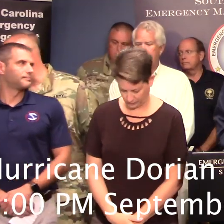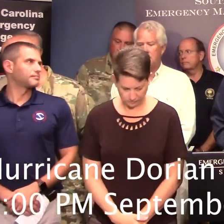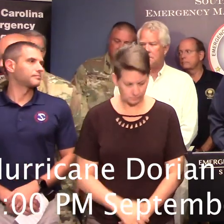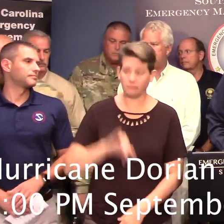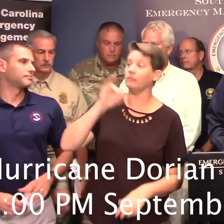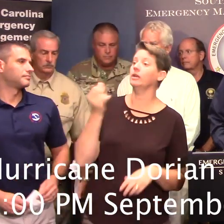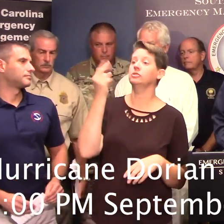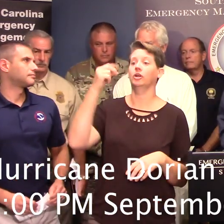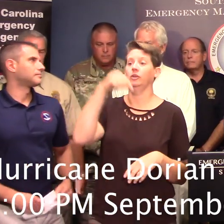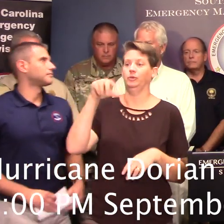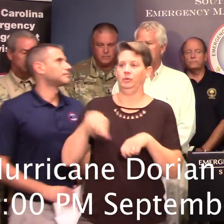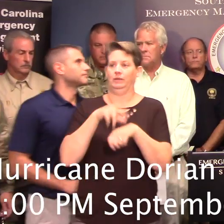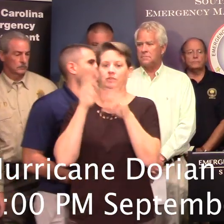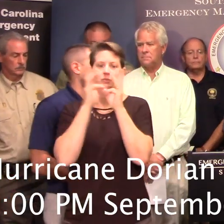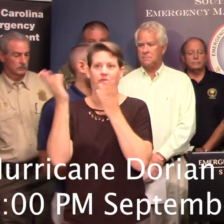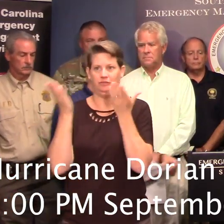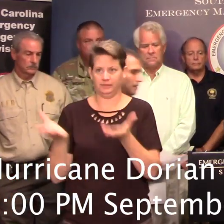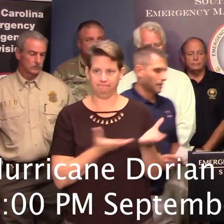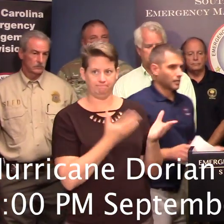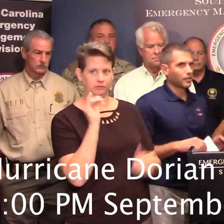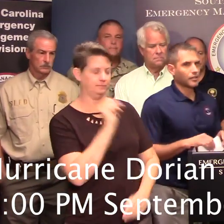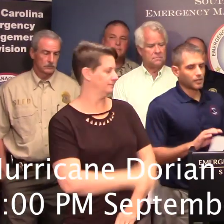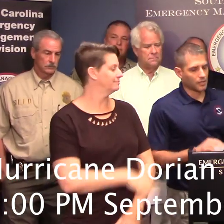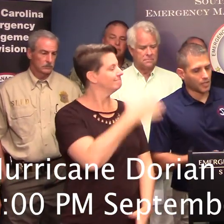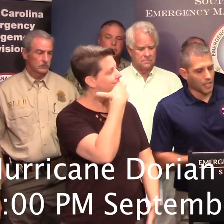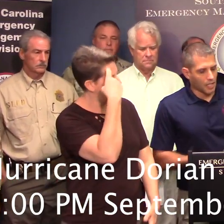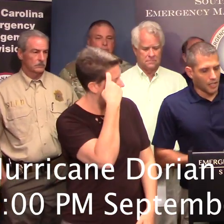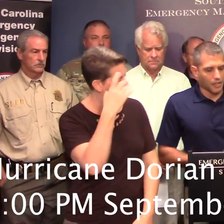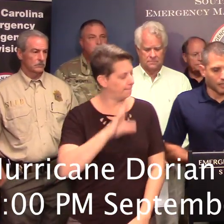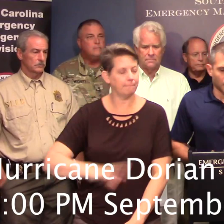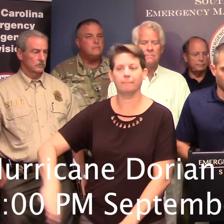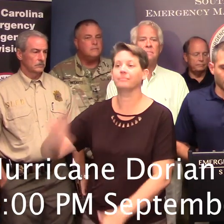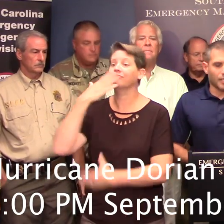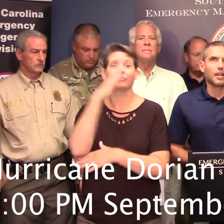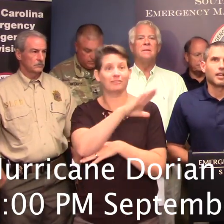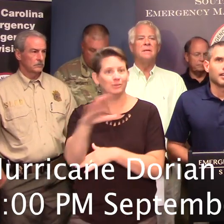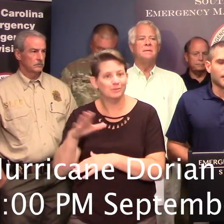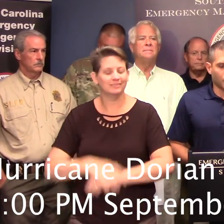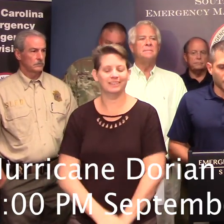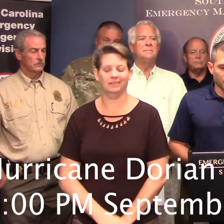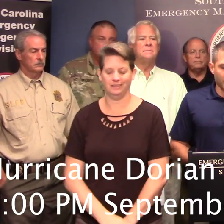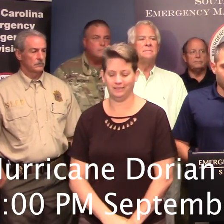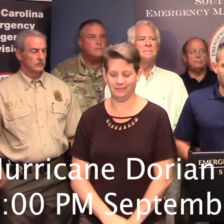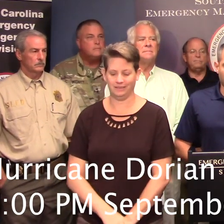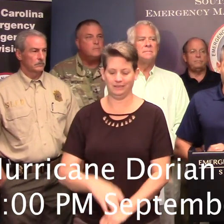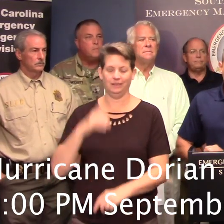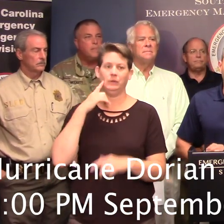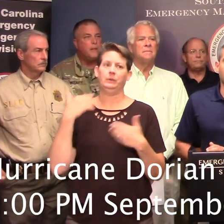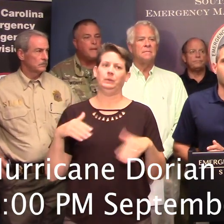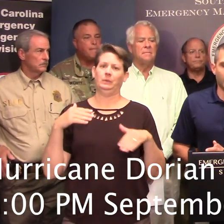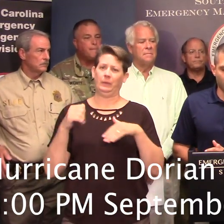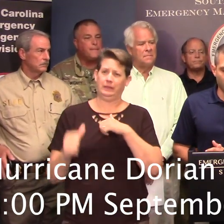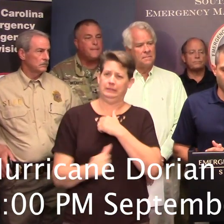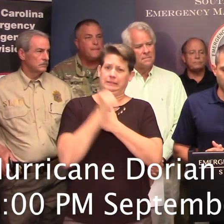John Fiorello, National Weather Service. Thank you, Governor. Good afternoon. The risk of life-threatening storm